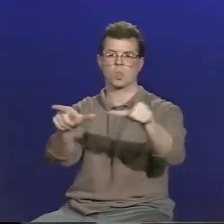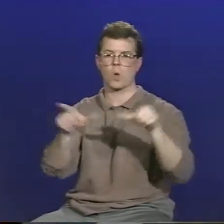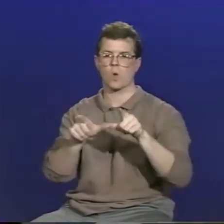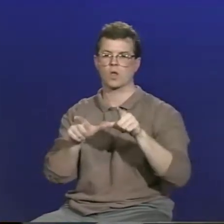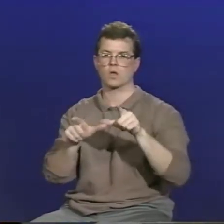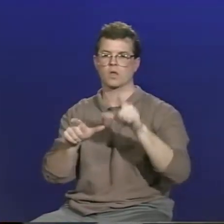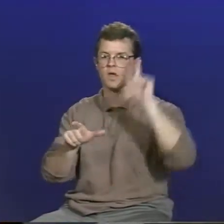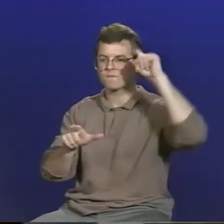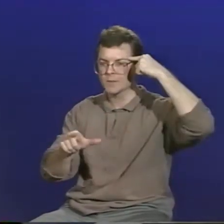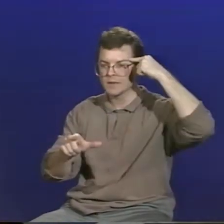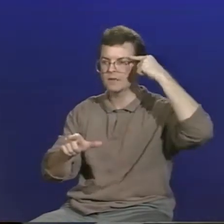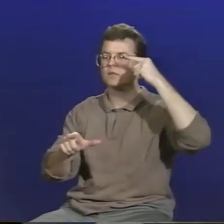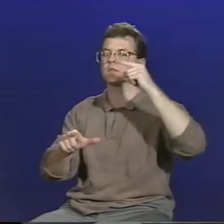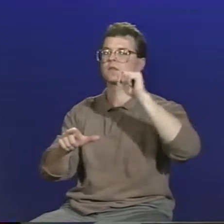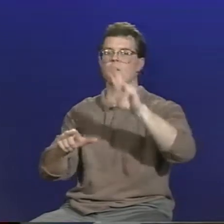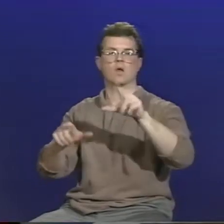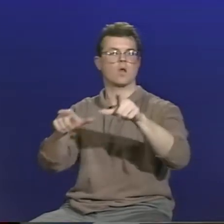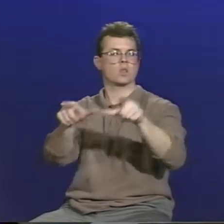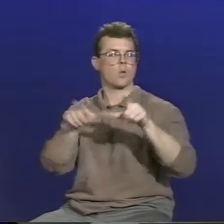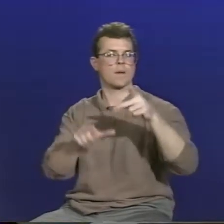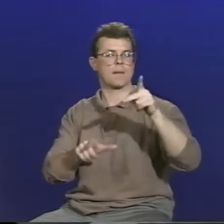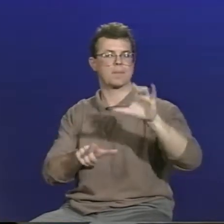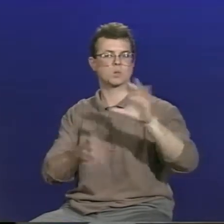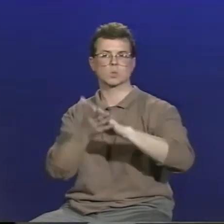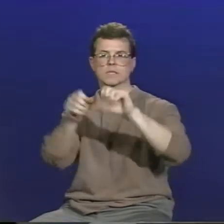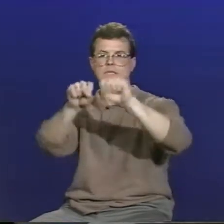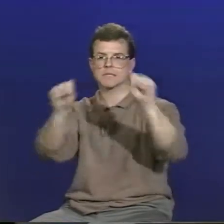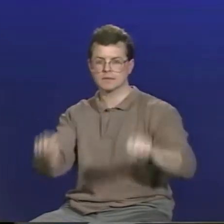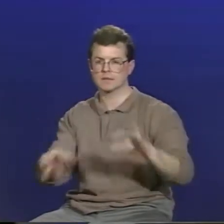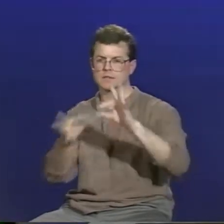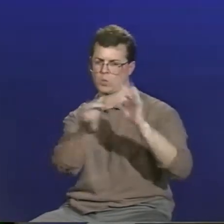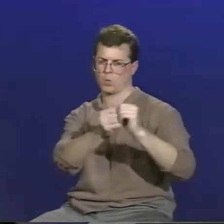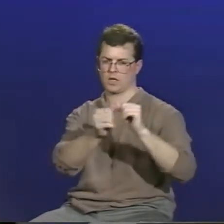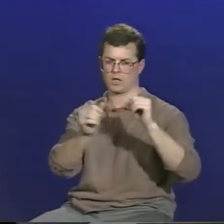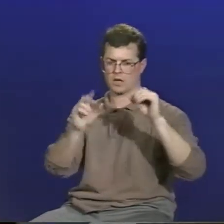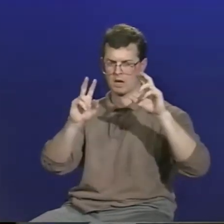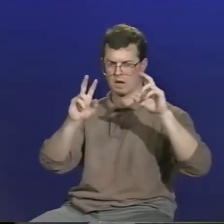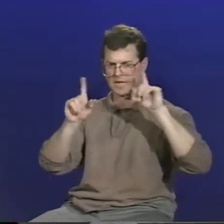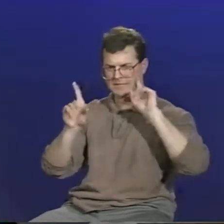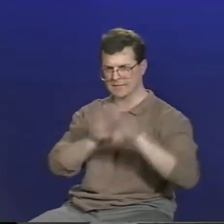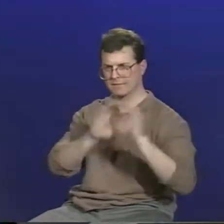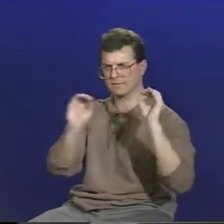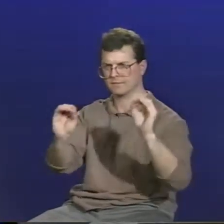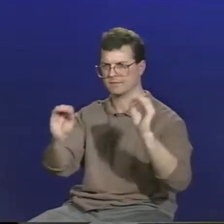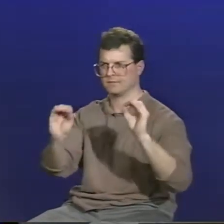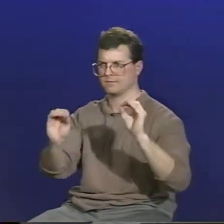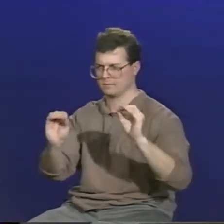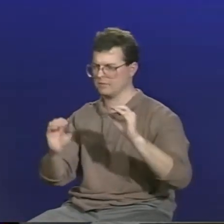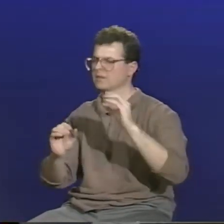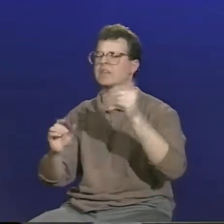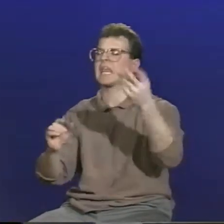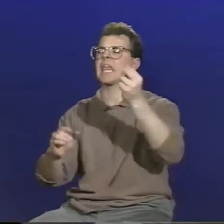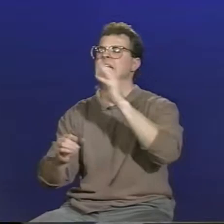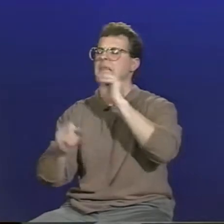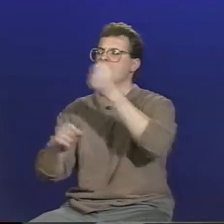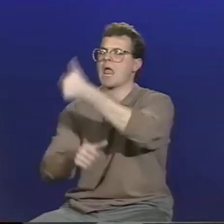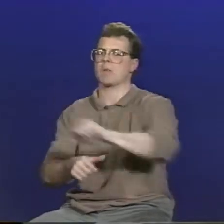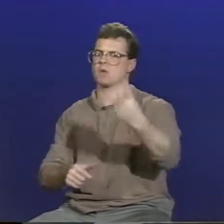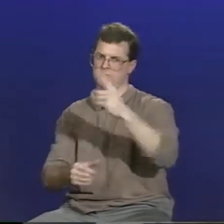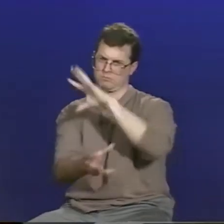Another recommendation is to have deaf people very involved in the local school systems and with the government in